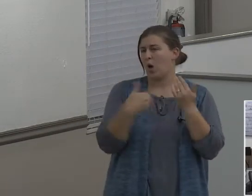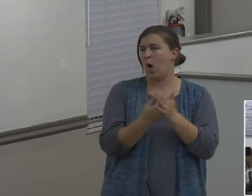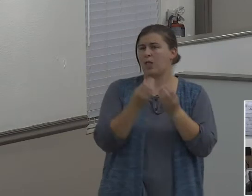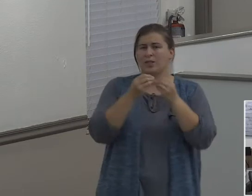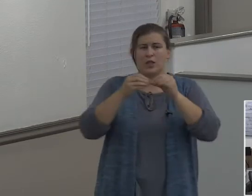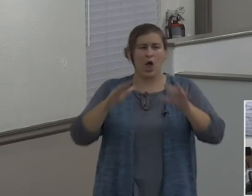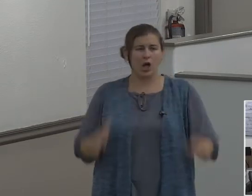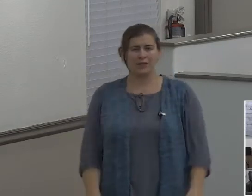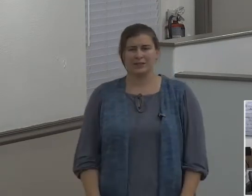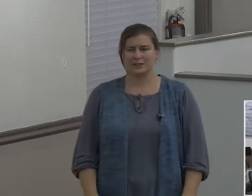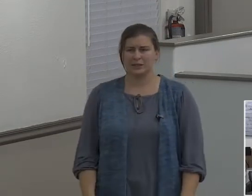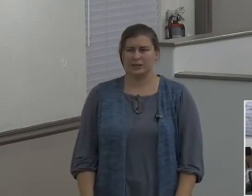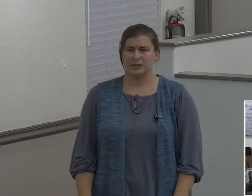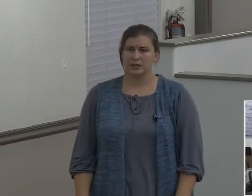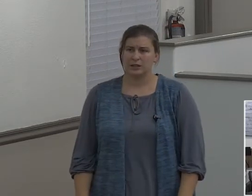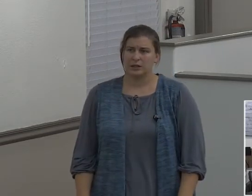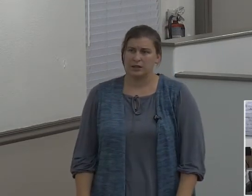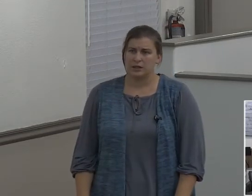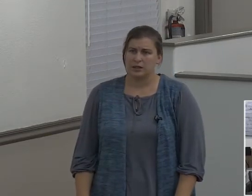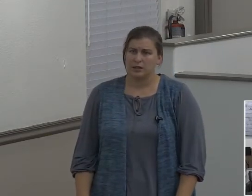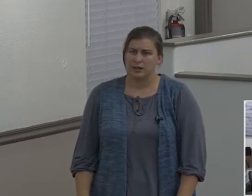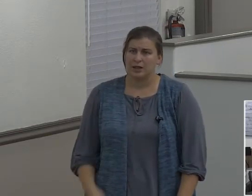so that's point number one.